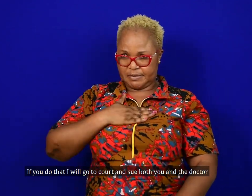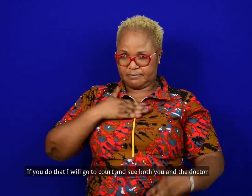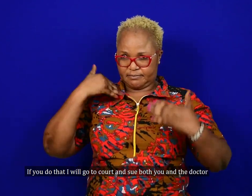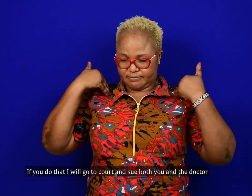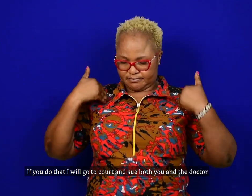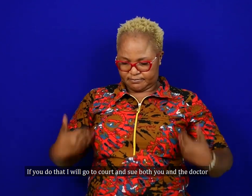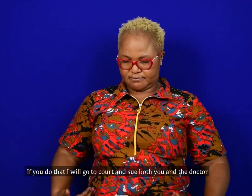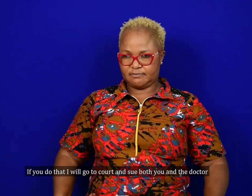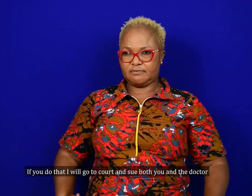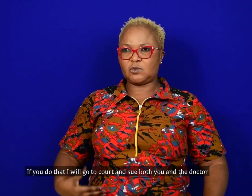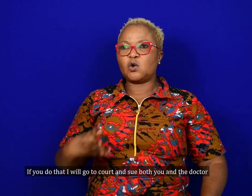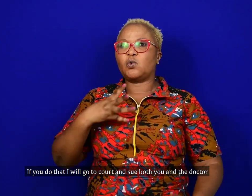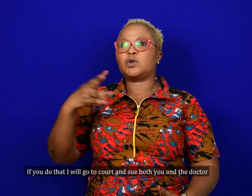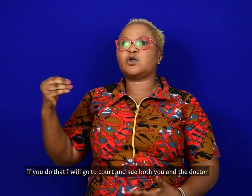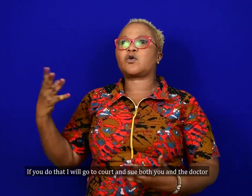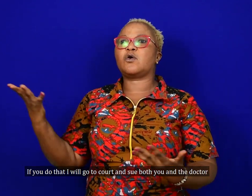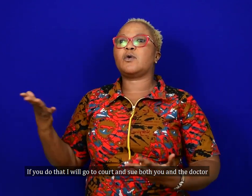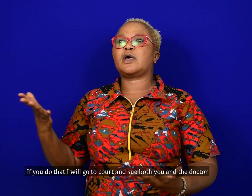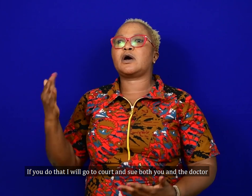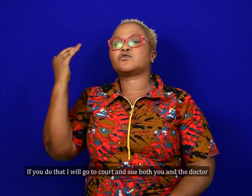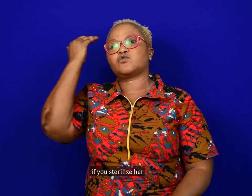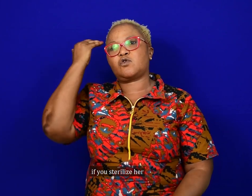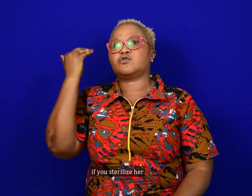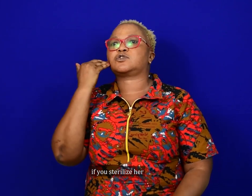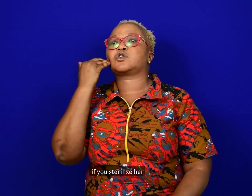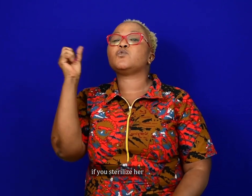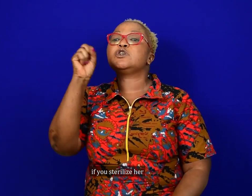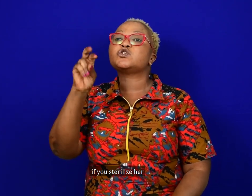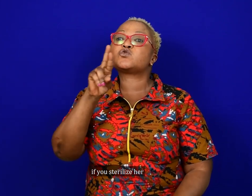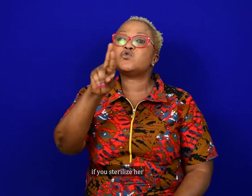court and sue both you and the doctor if you sterilize her.